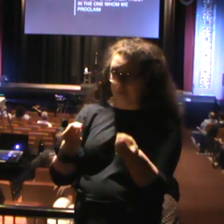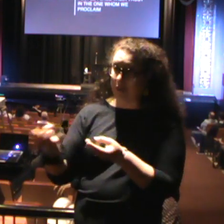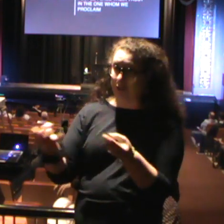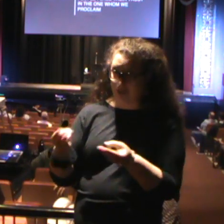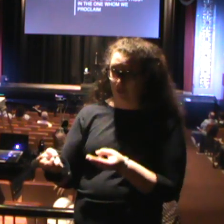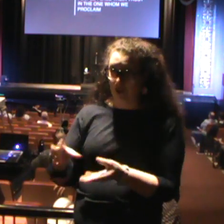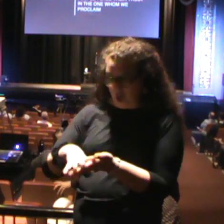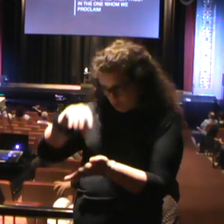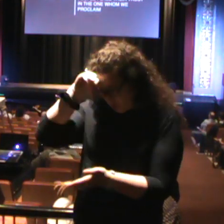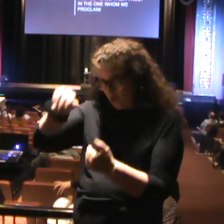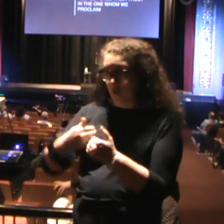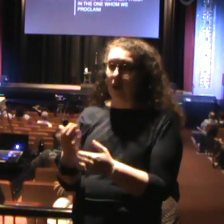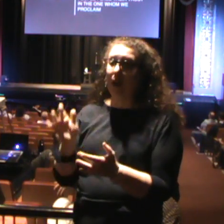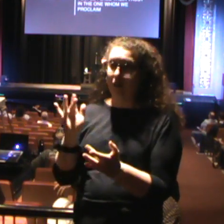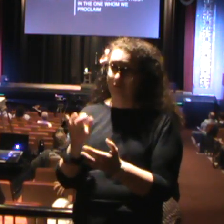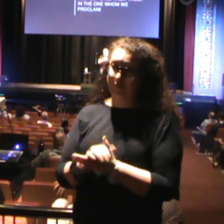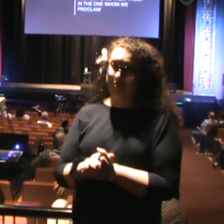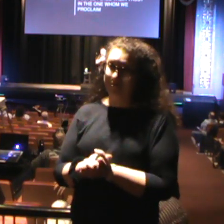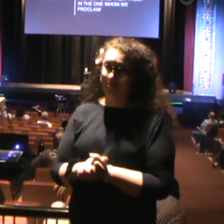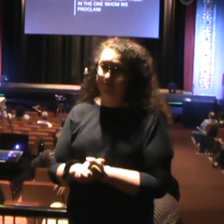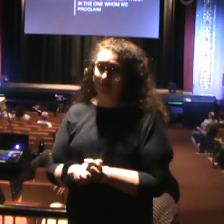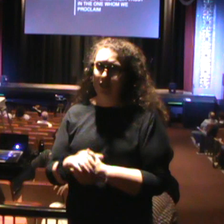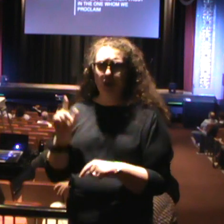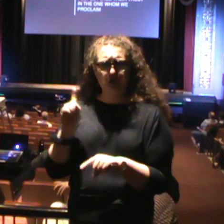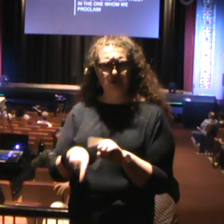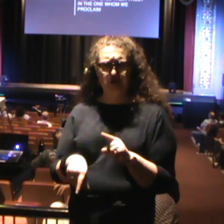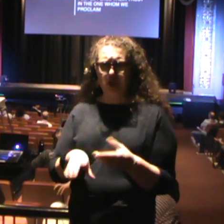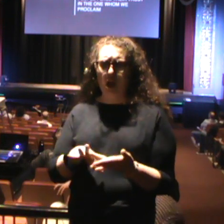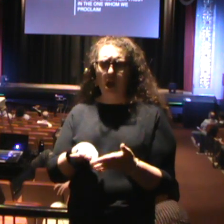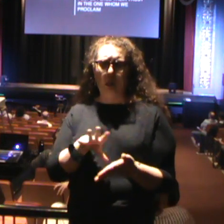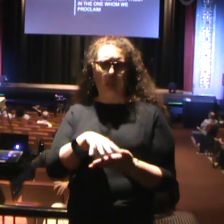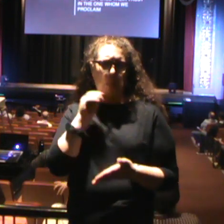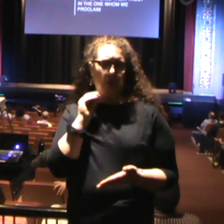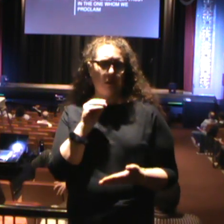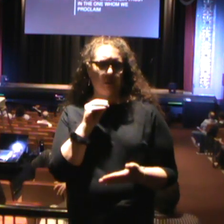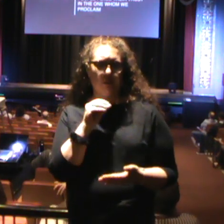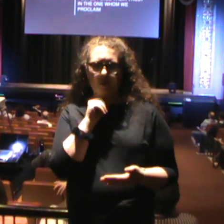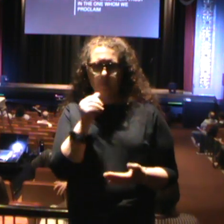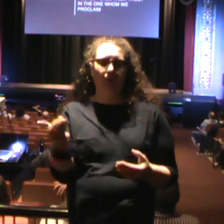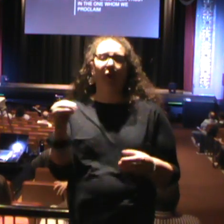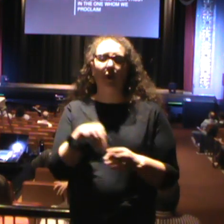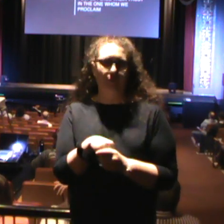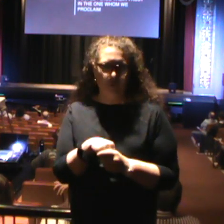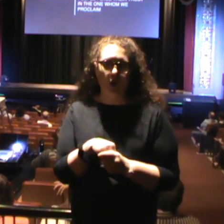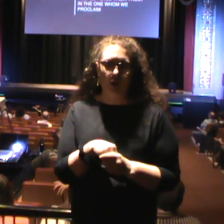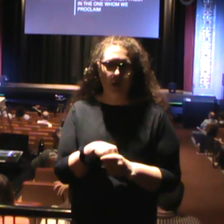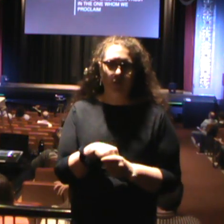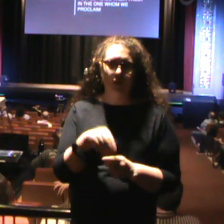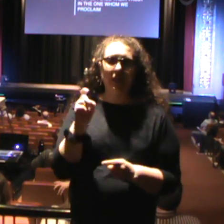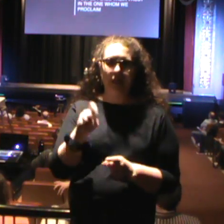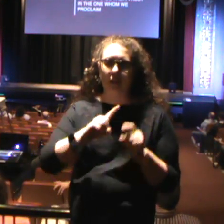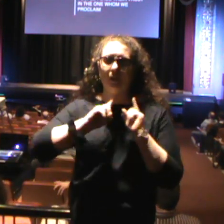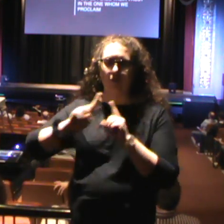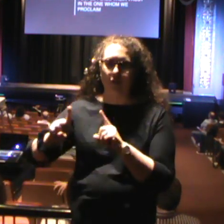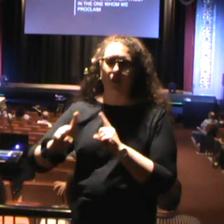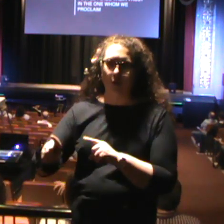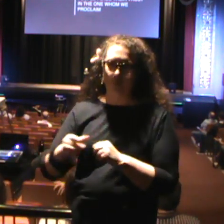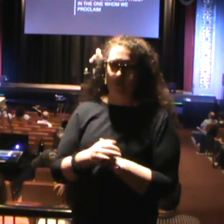will learn how to reach people. You can't learn from the satellites. You've got to learn from being on the field.